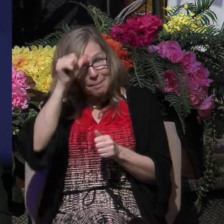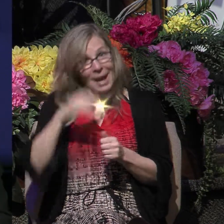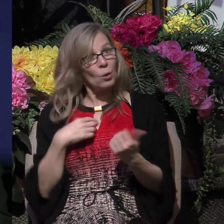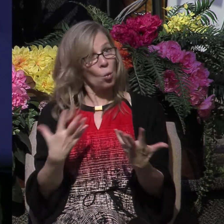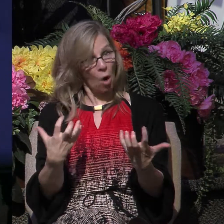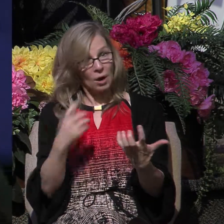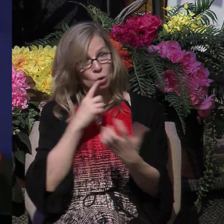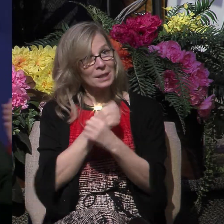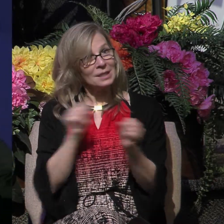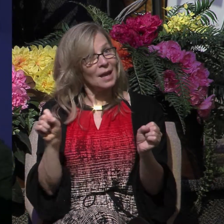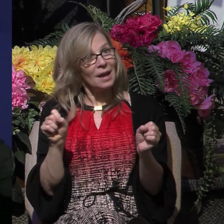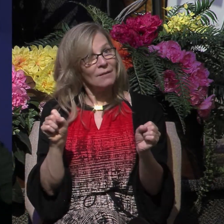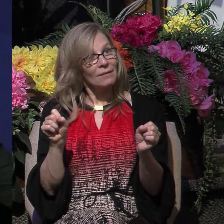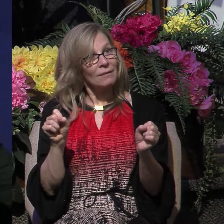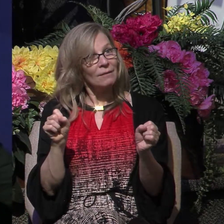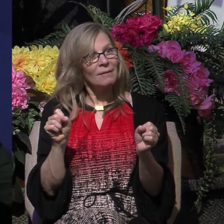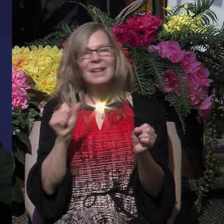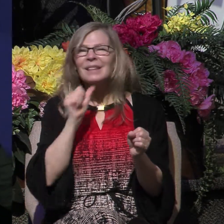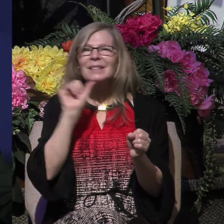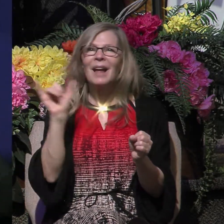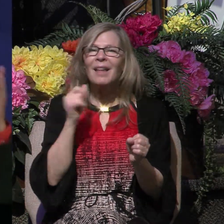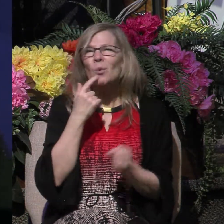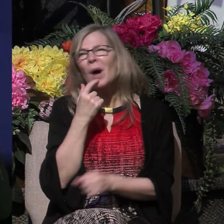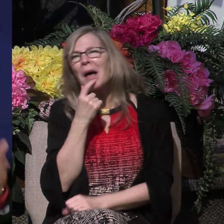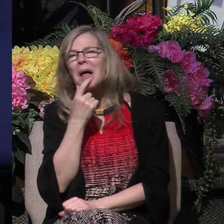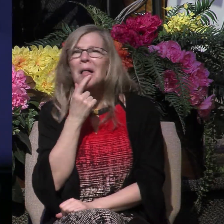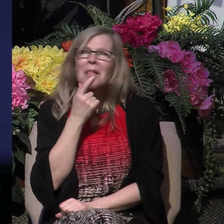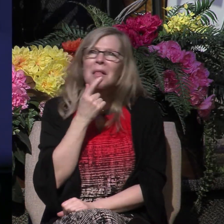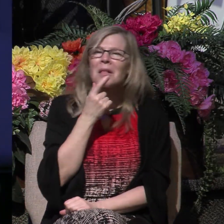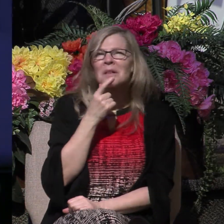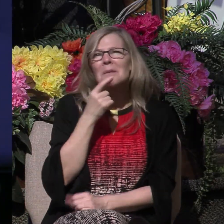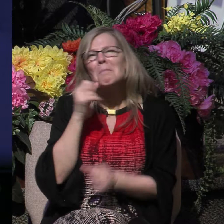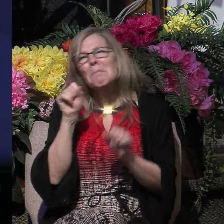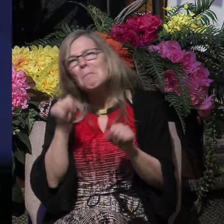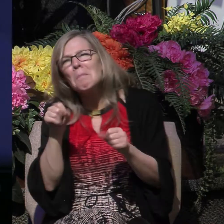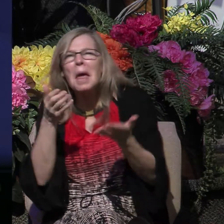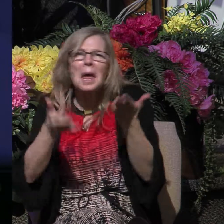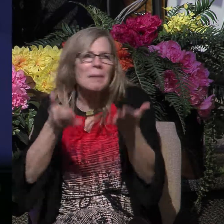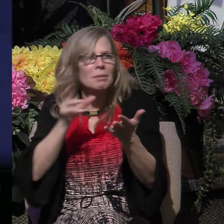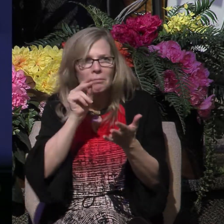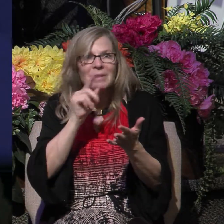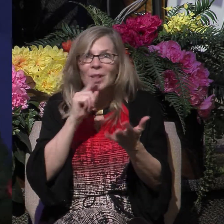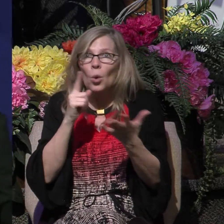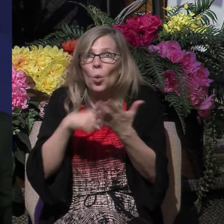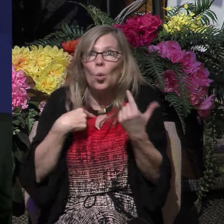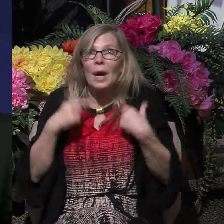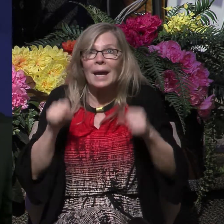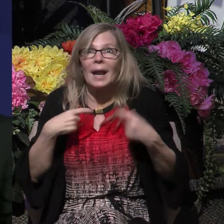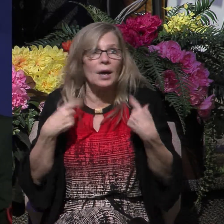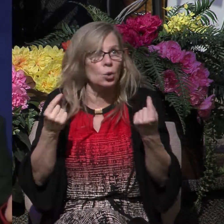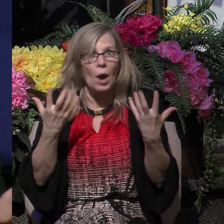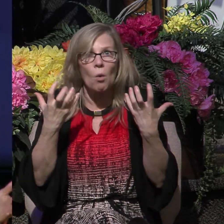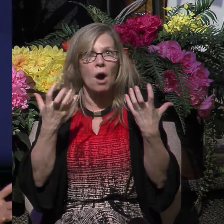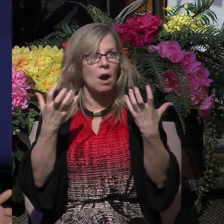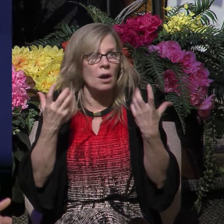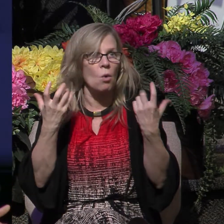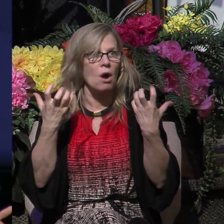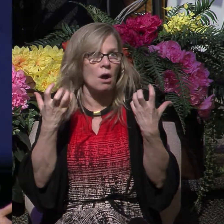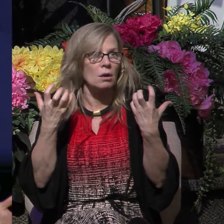He doesn't want the possibility of being saved. What must I do to be saved? Believe on Christ, you will be saved. Jesus said in John 6,